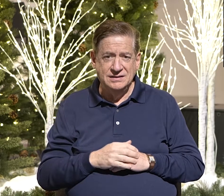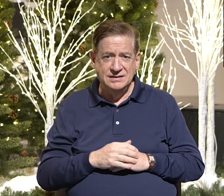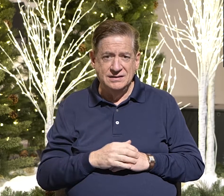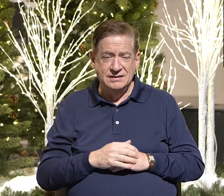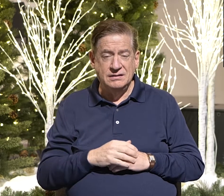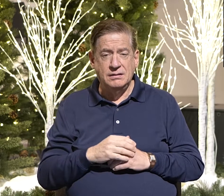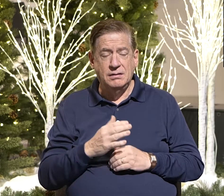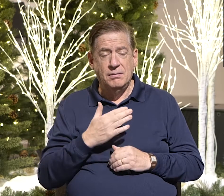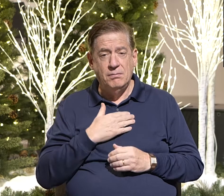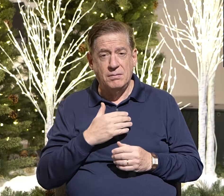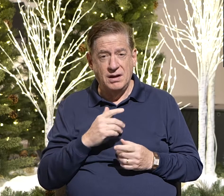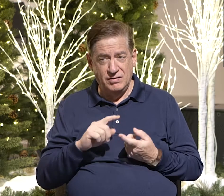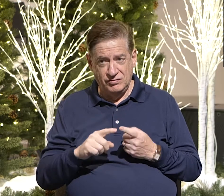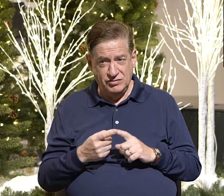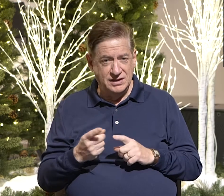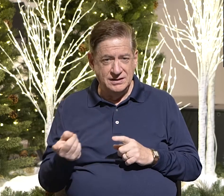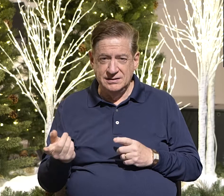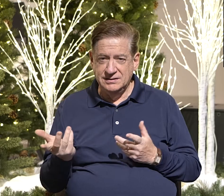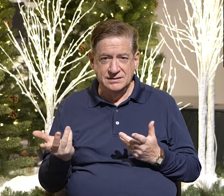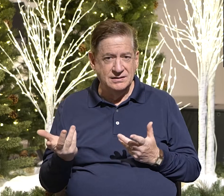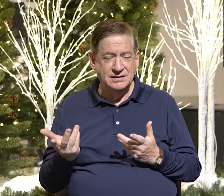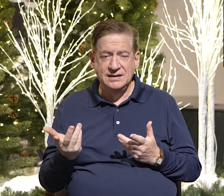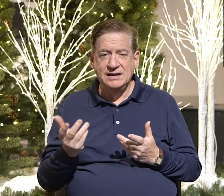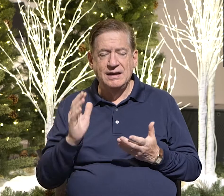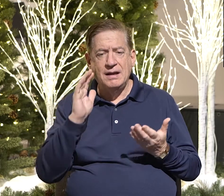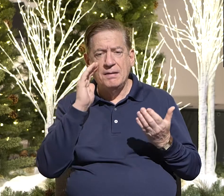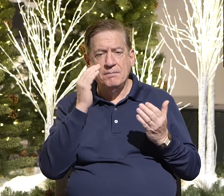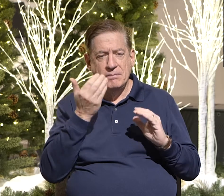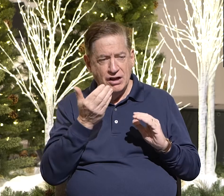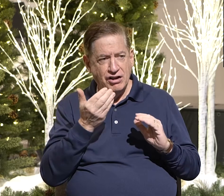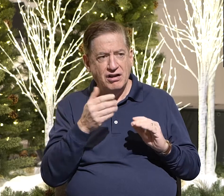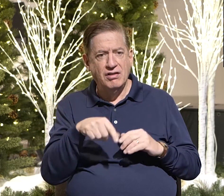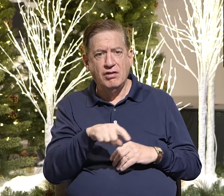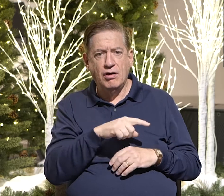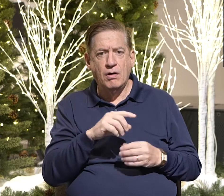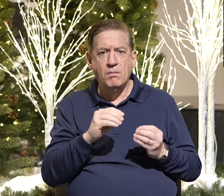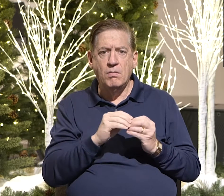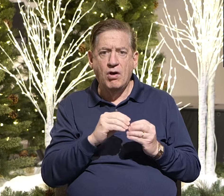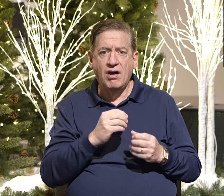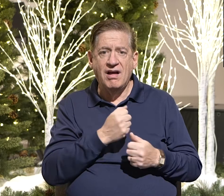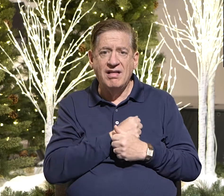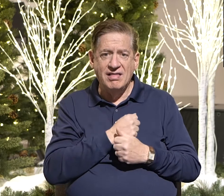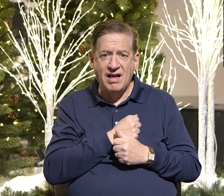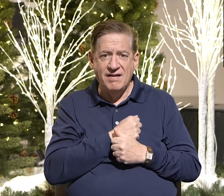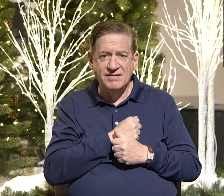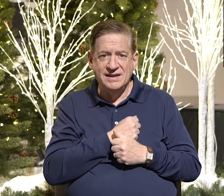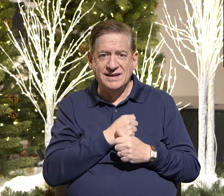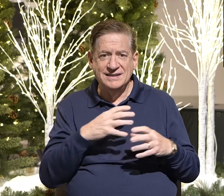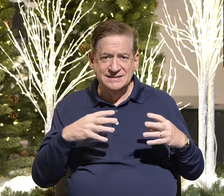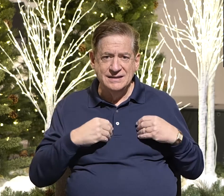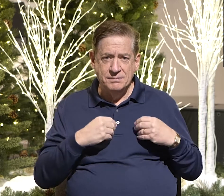My friend had a point. It does appear that they're more loving and accepting of everyone.